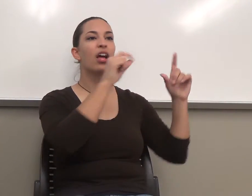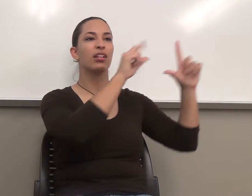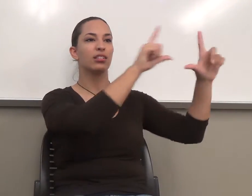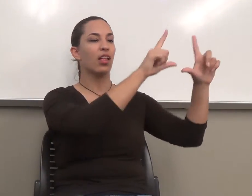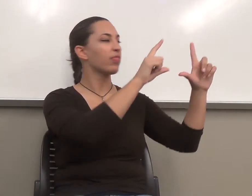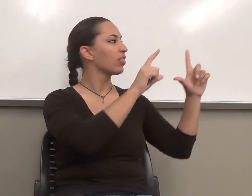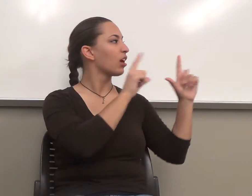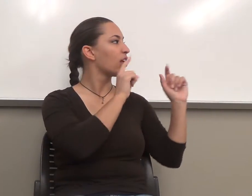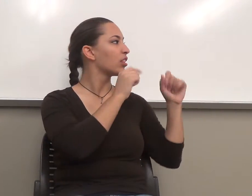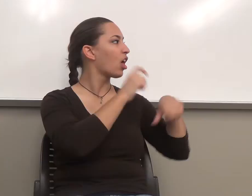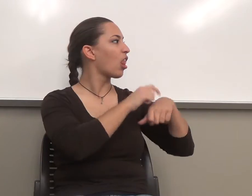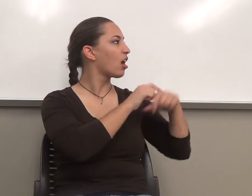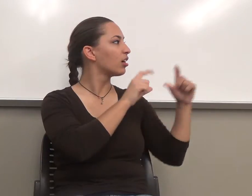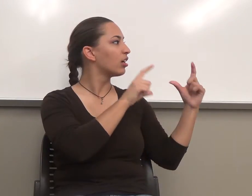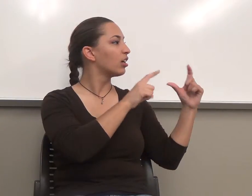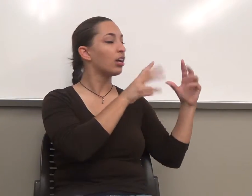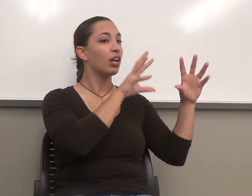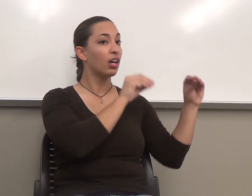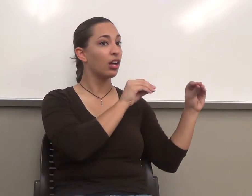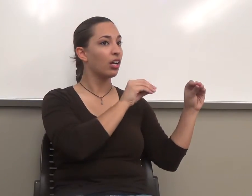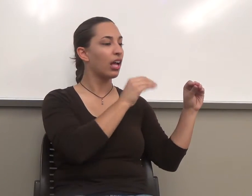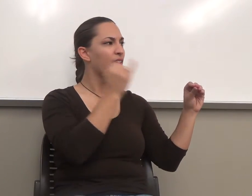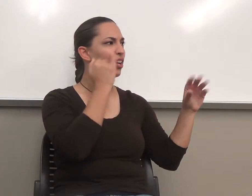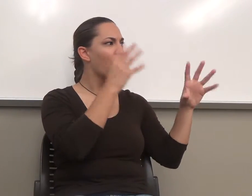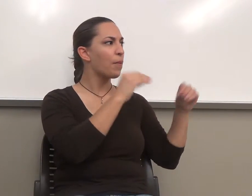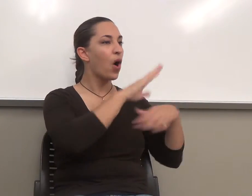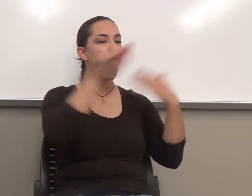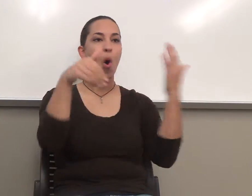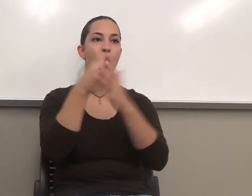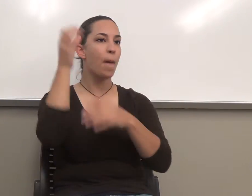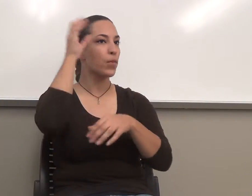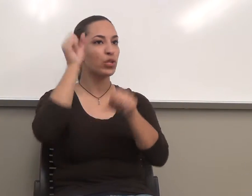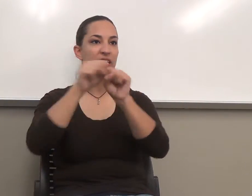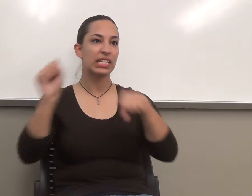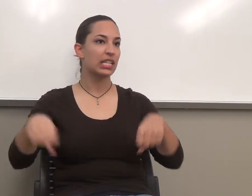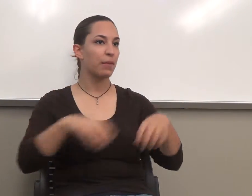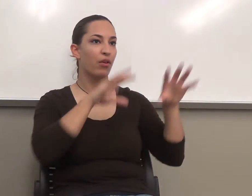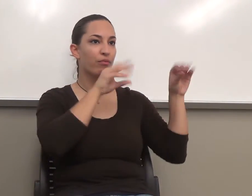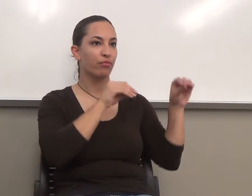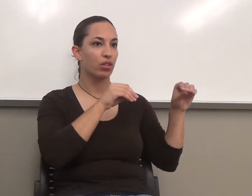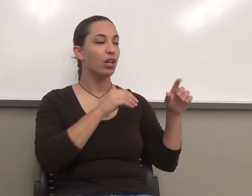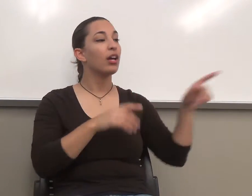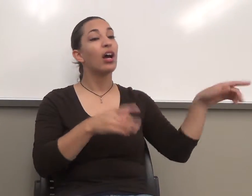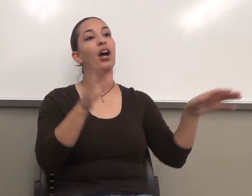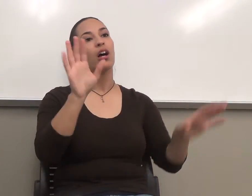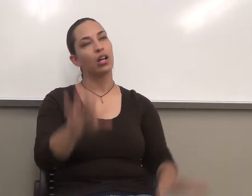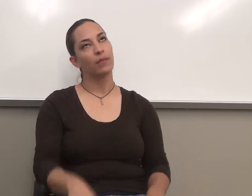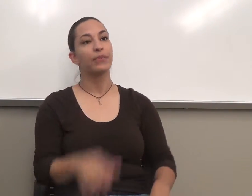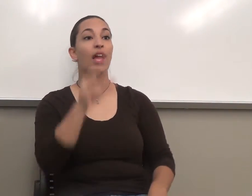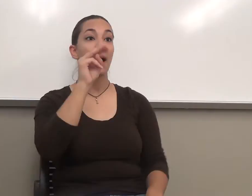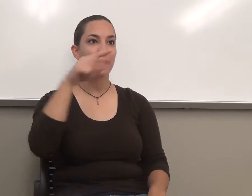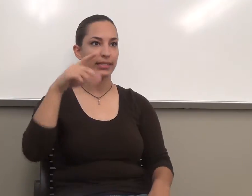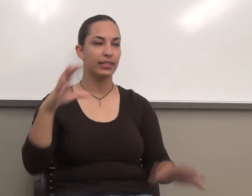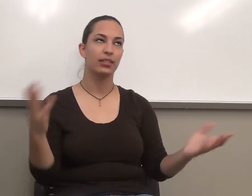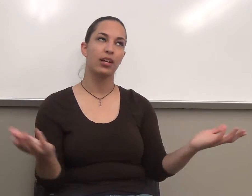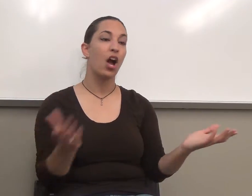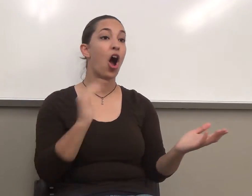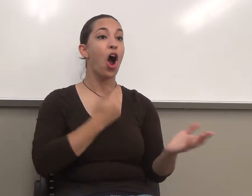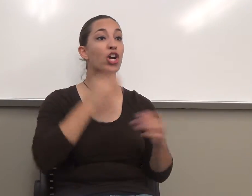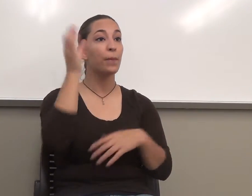This is the thing about it. Our whole computer system in our office has been down since yesterday. Guess what? If you have